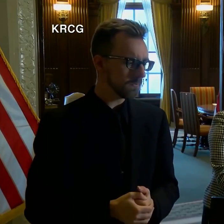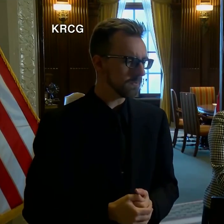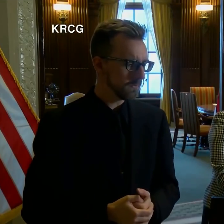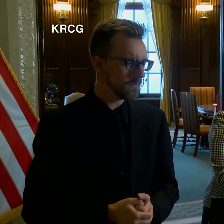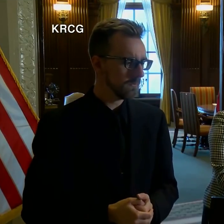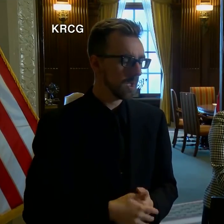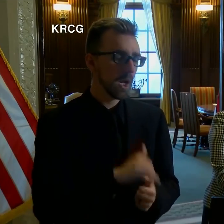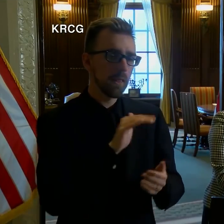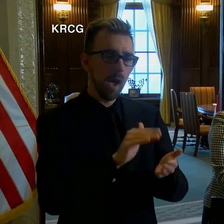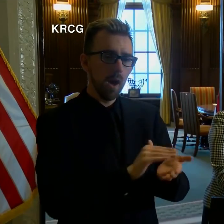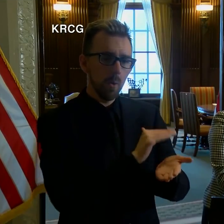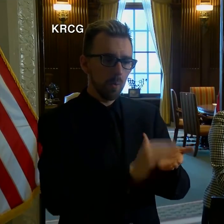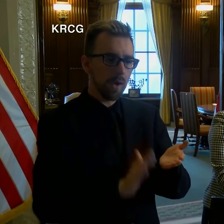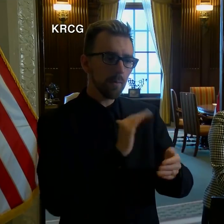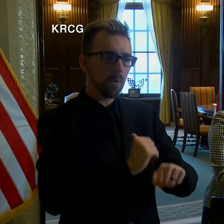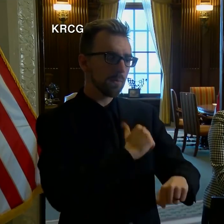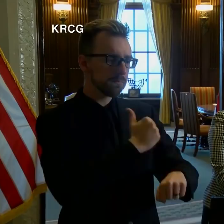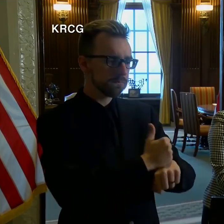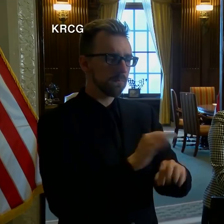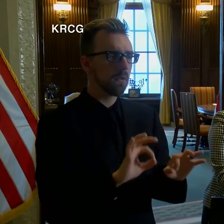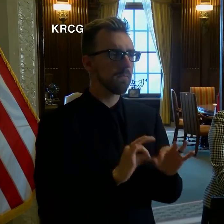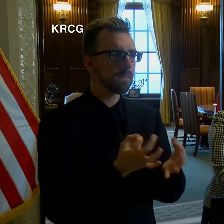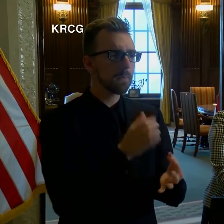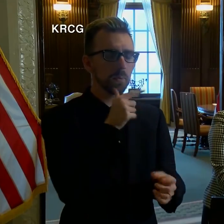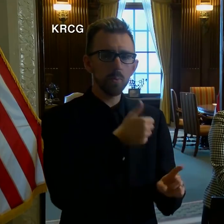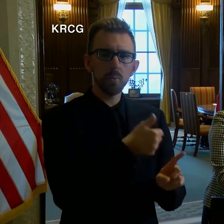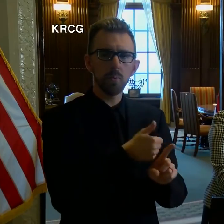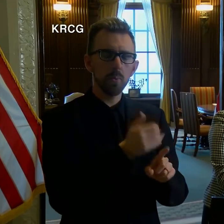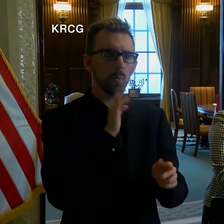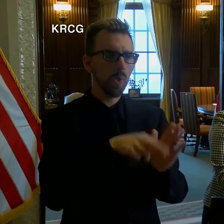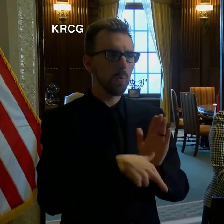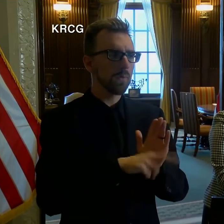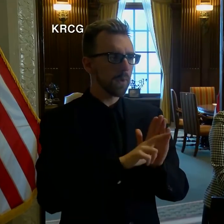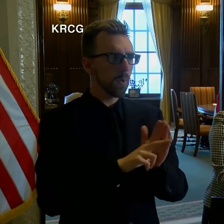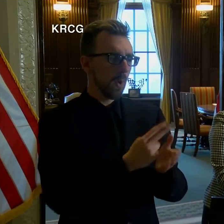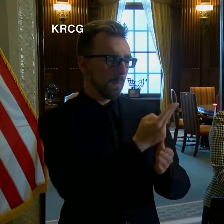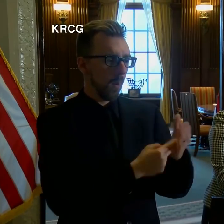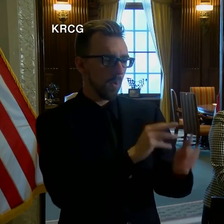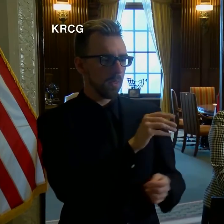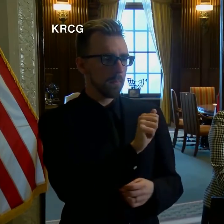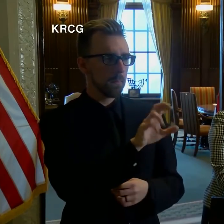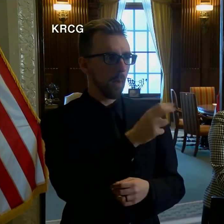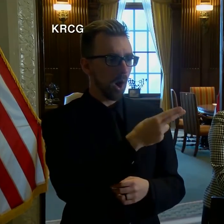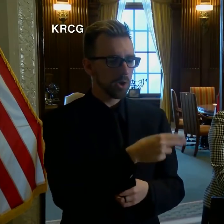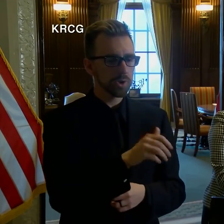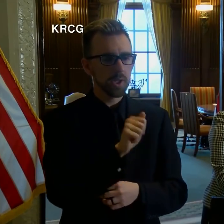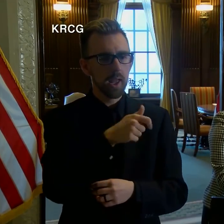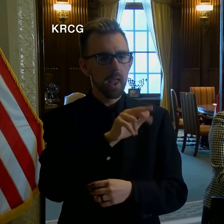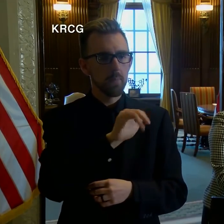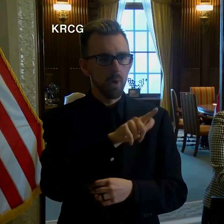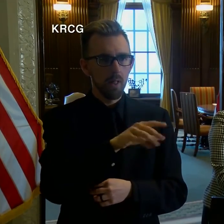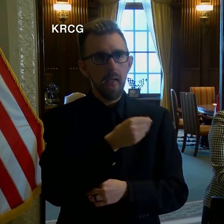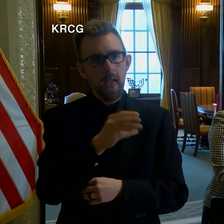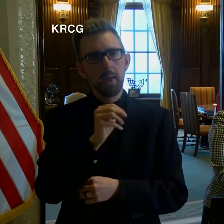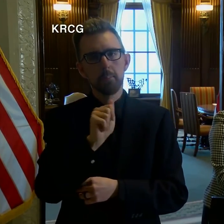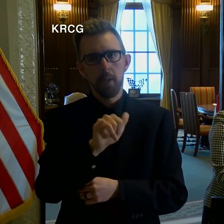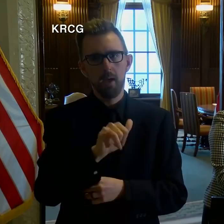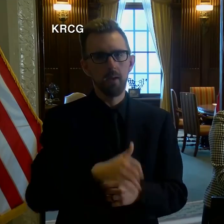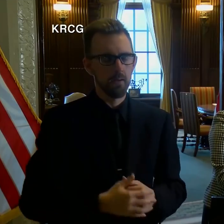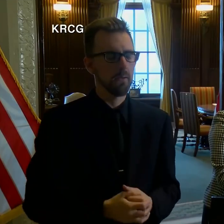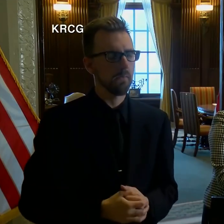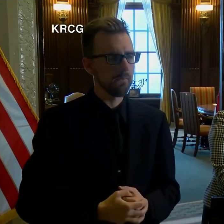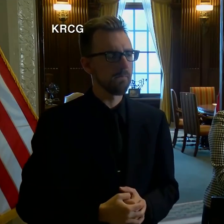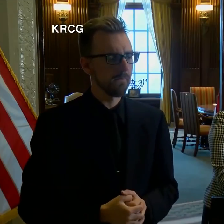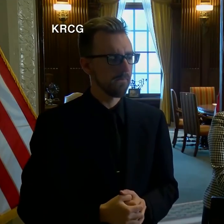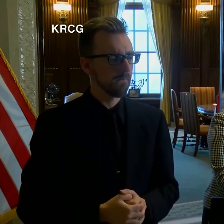that waiver will be in place for families who are going to be reviewed both in March, April, and May. We